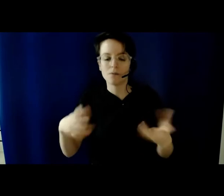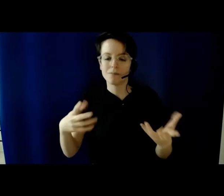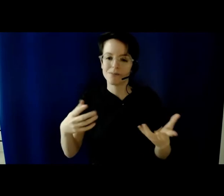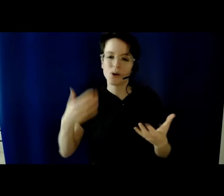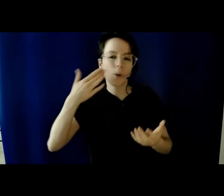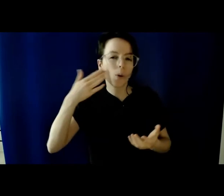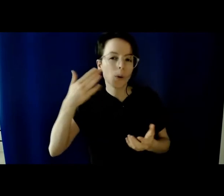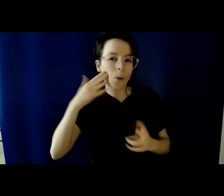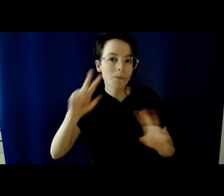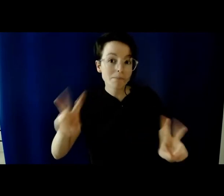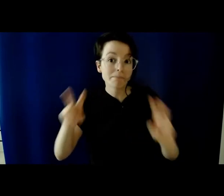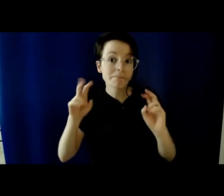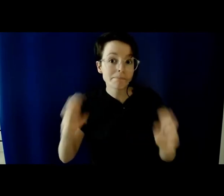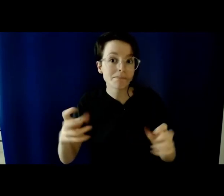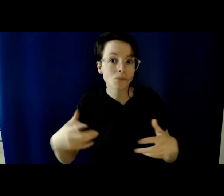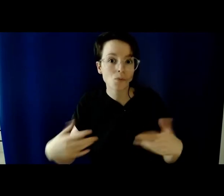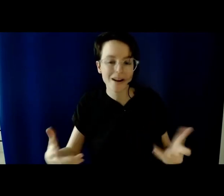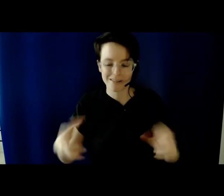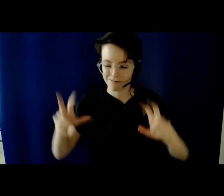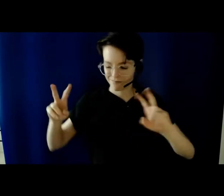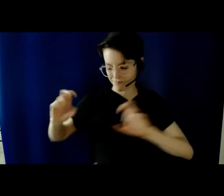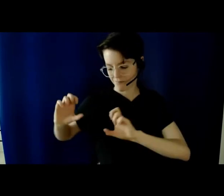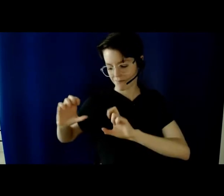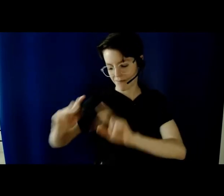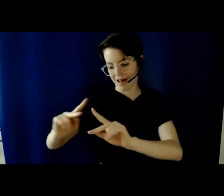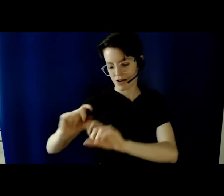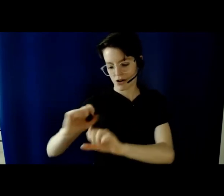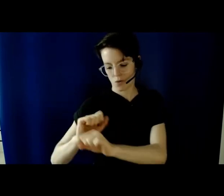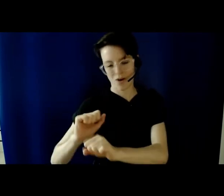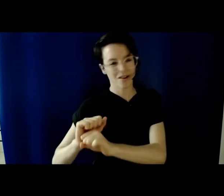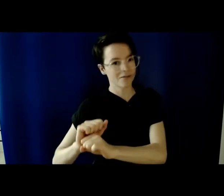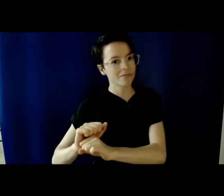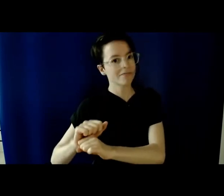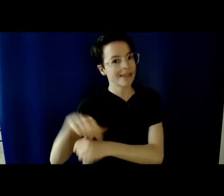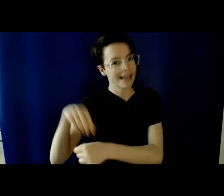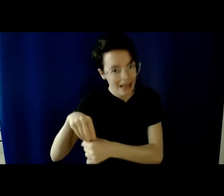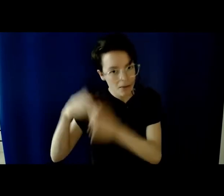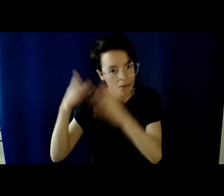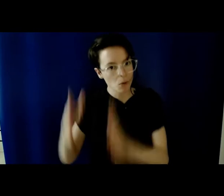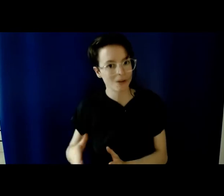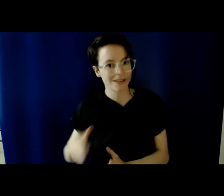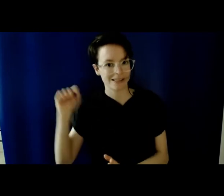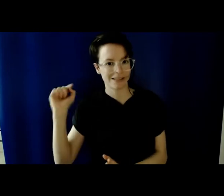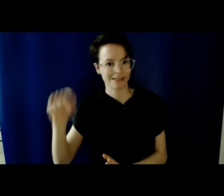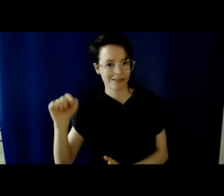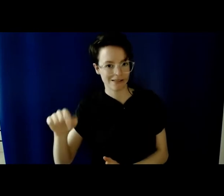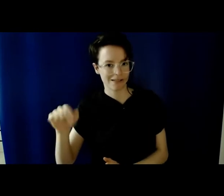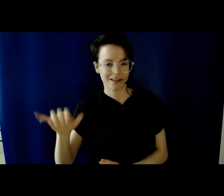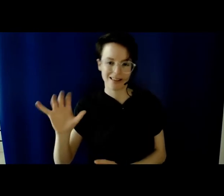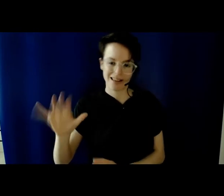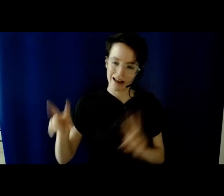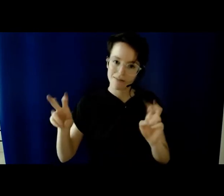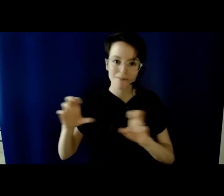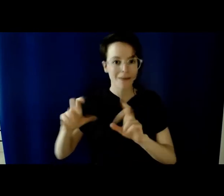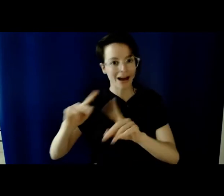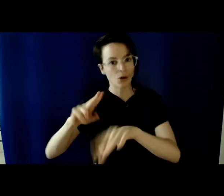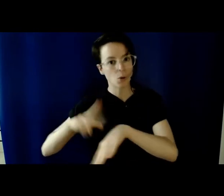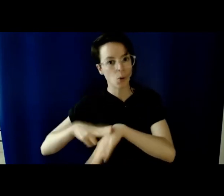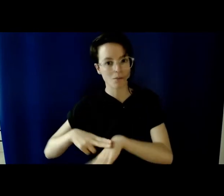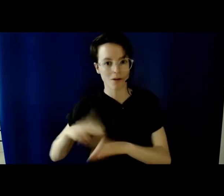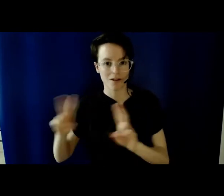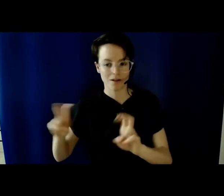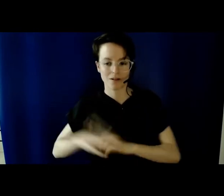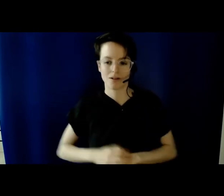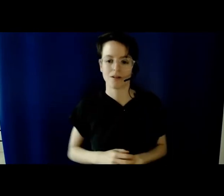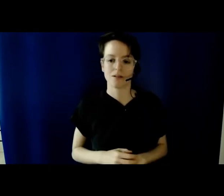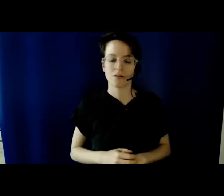place last spring. But before I introduce the panel, I'd like to note a few things and explain the context. I believe that most of you